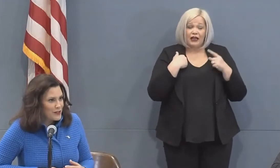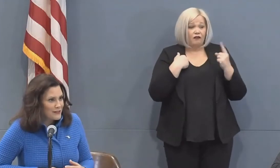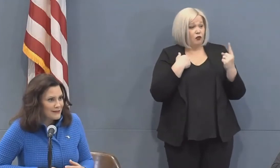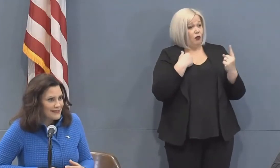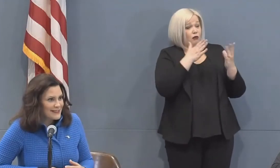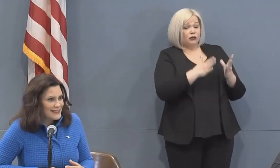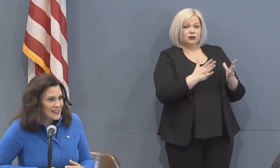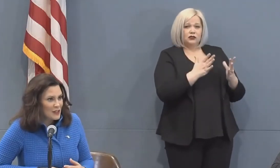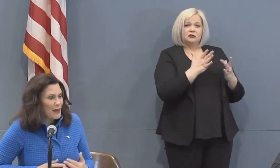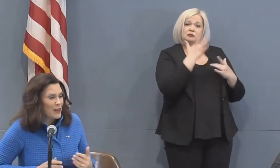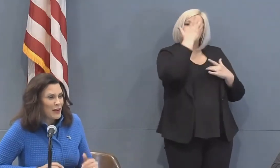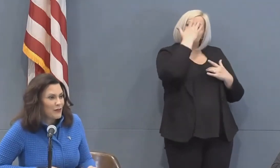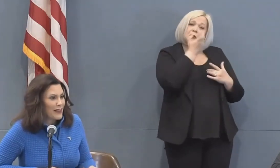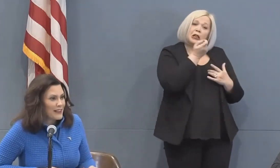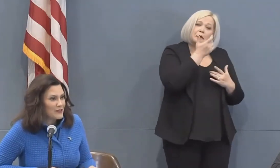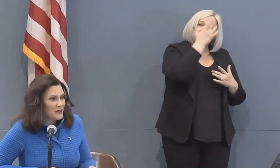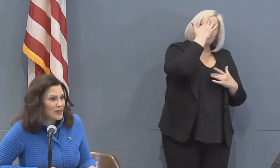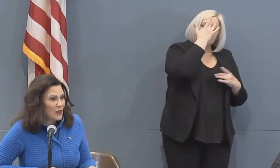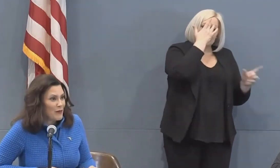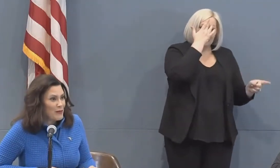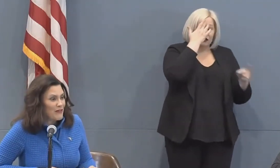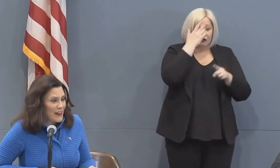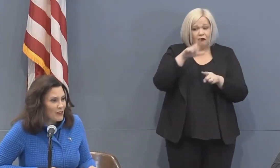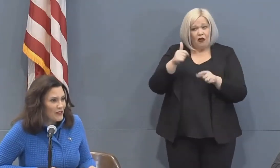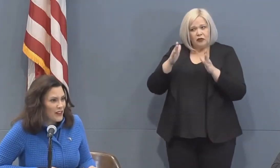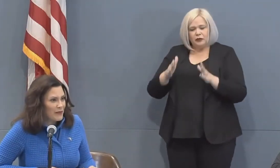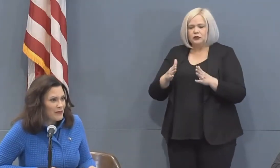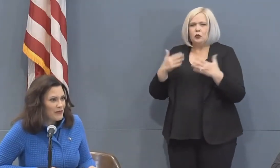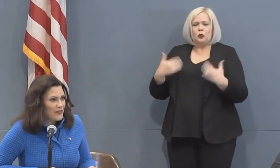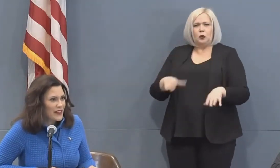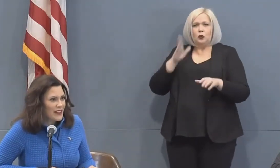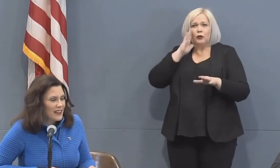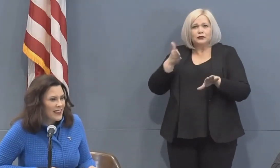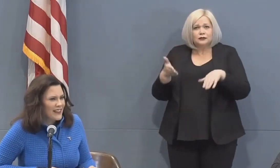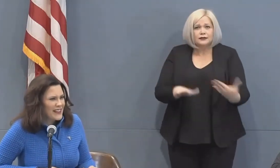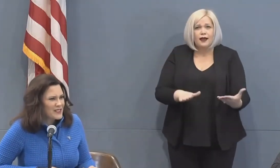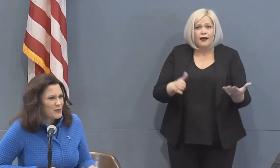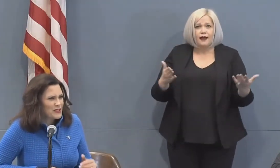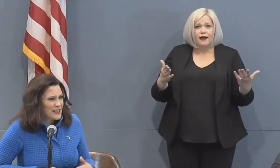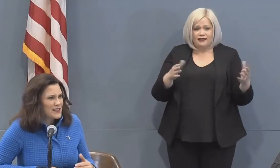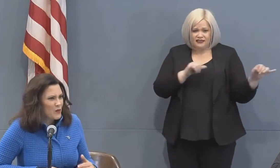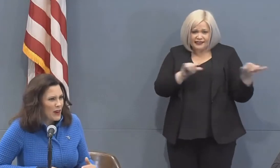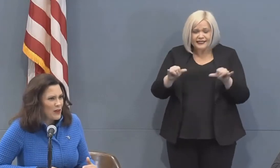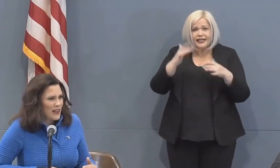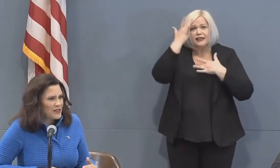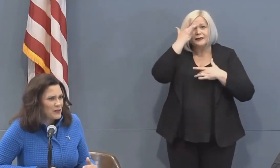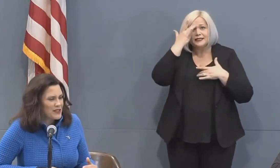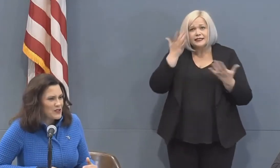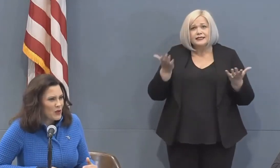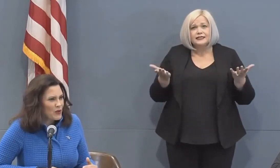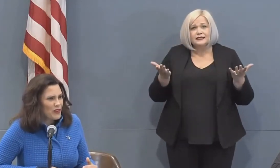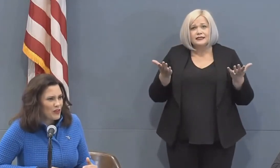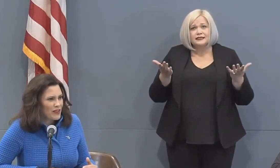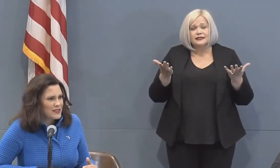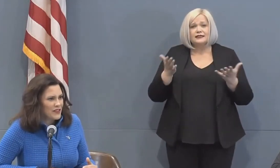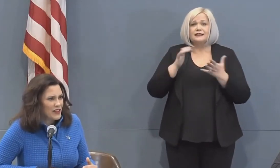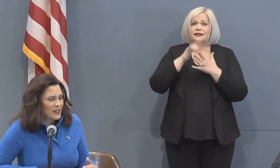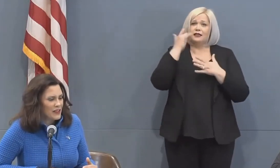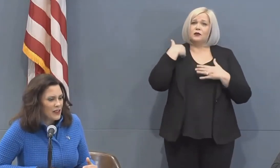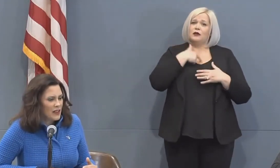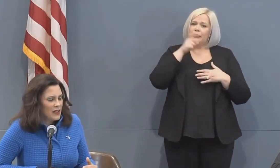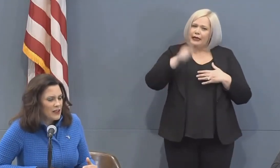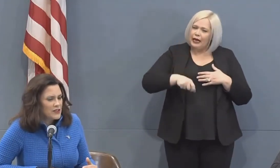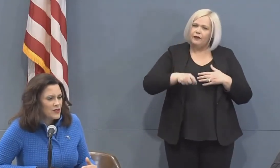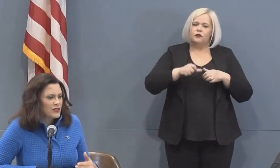for the other person their body might react you know it might be fatal for them and that's precisely why we have to be so aggressive